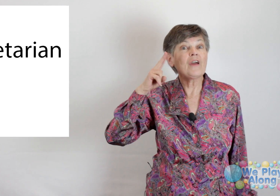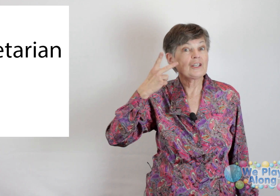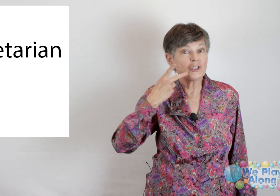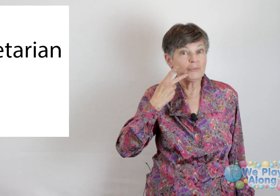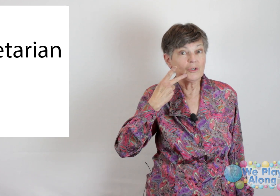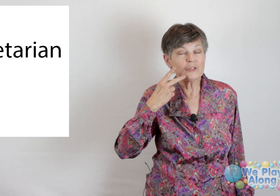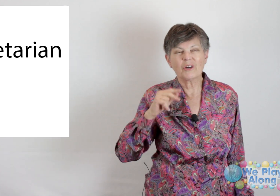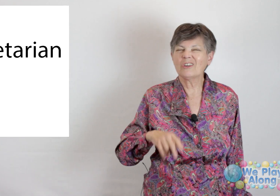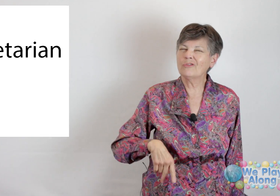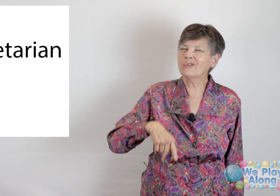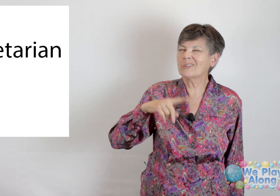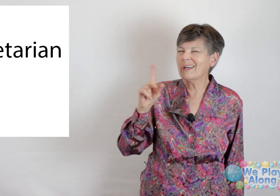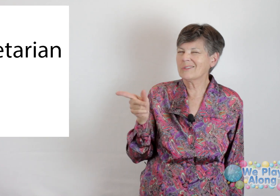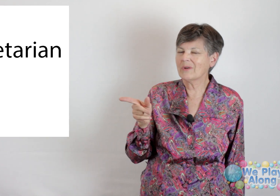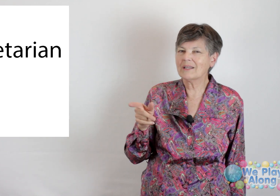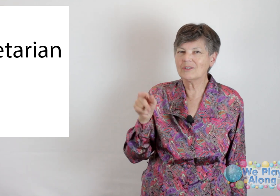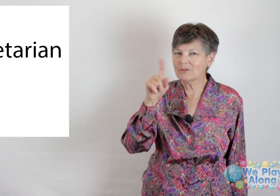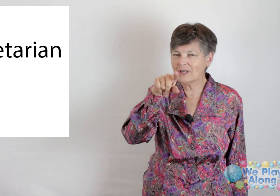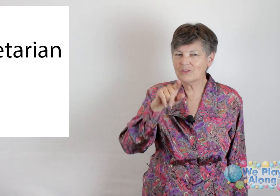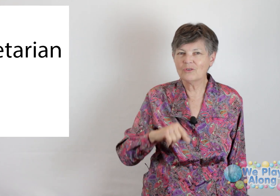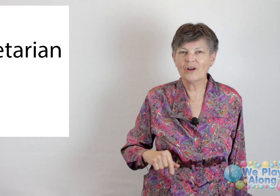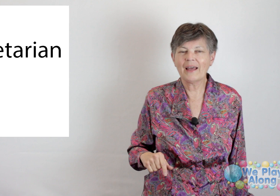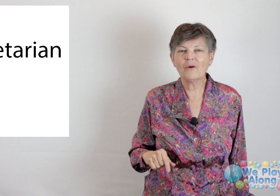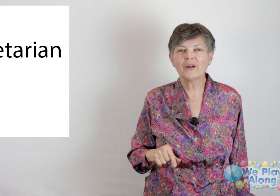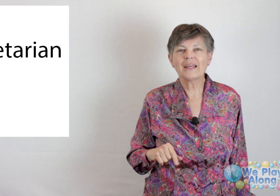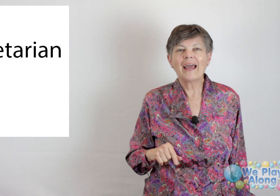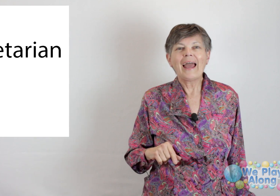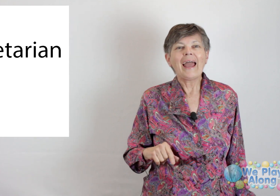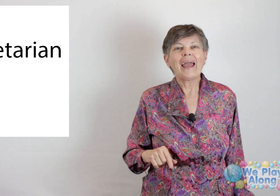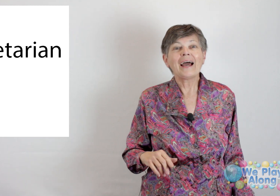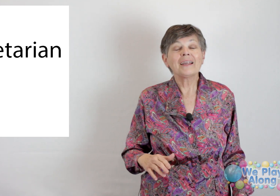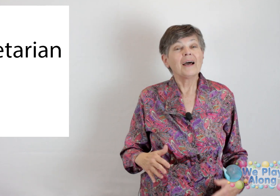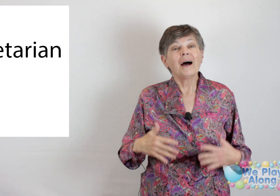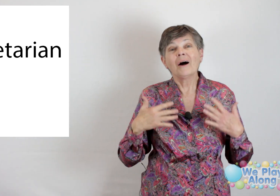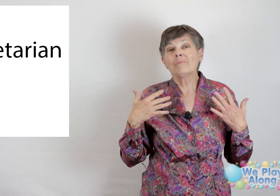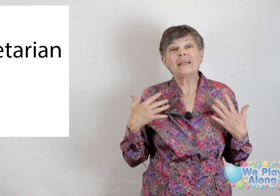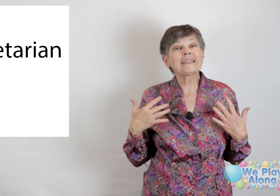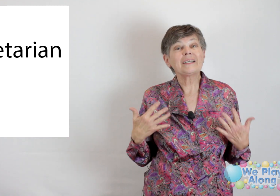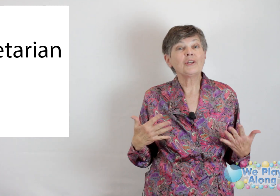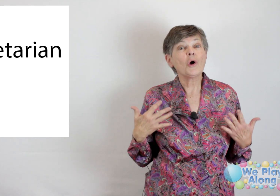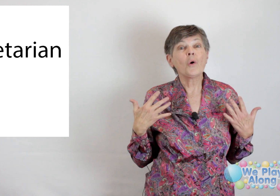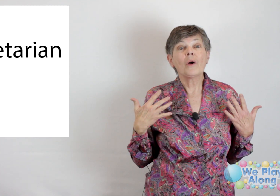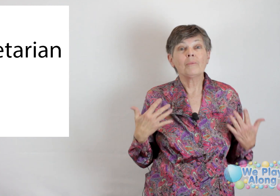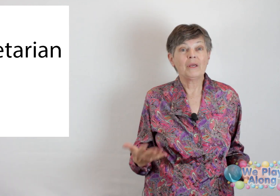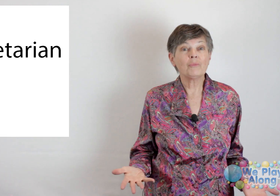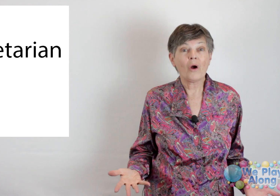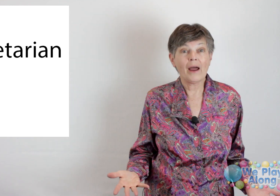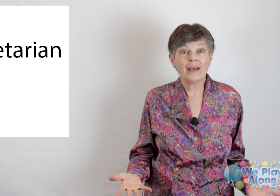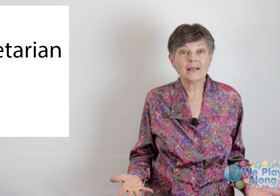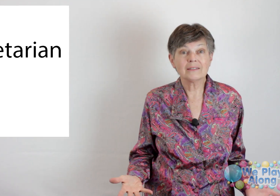vegetables. We're going to do fruits next week so stay tuned on that one. And basically no meat products.